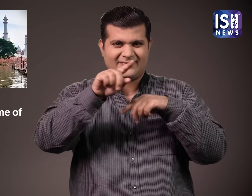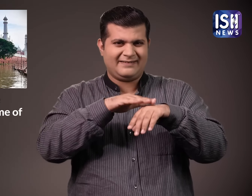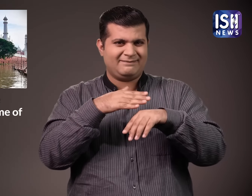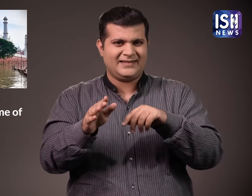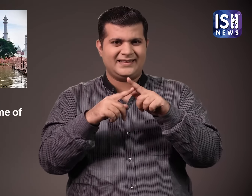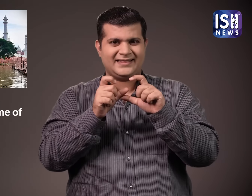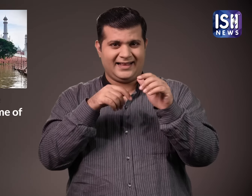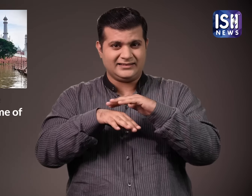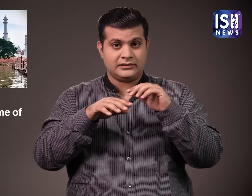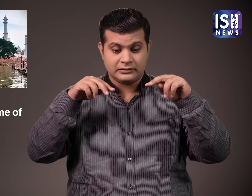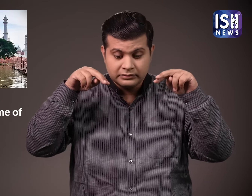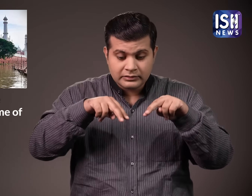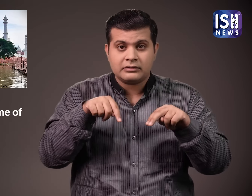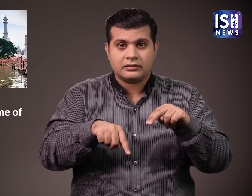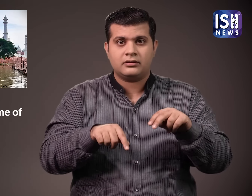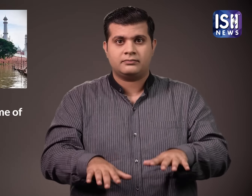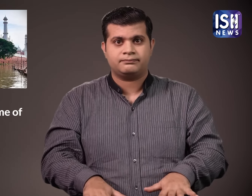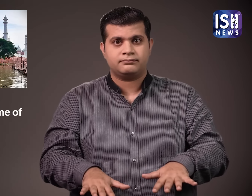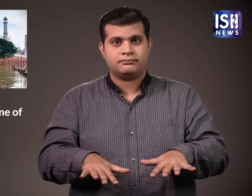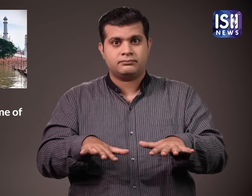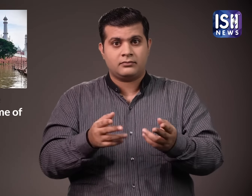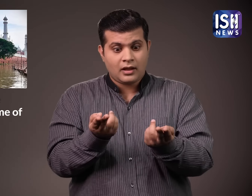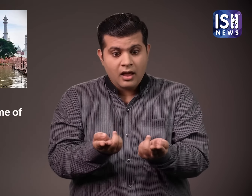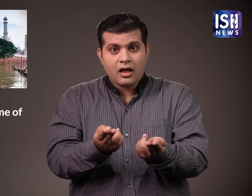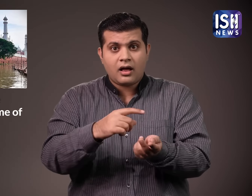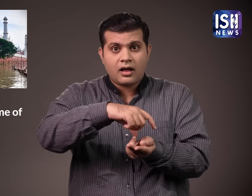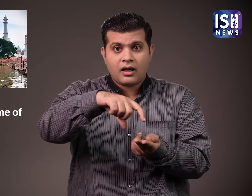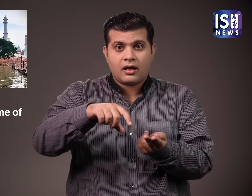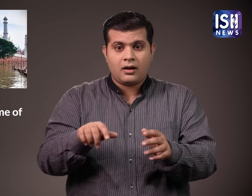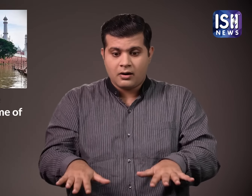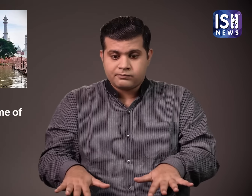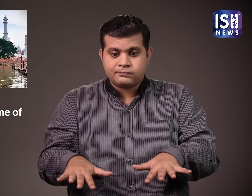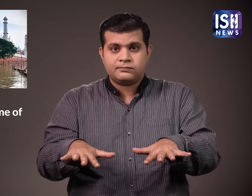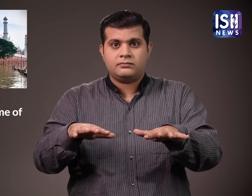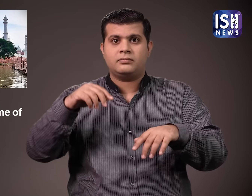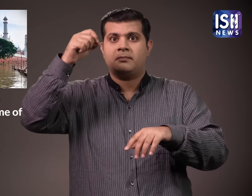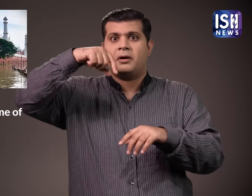view the mausoleum from top. The area has now flooded because of leakage from the dome.